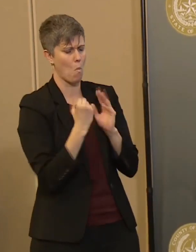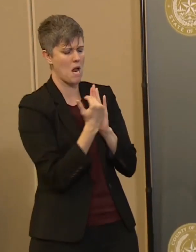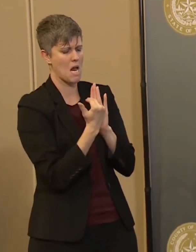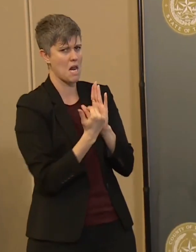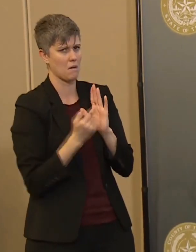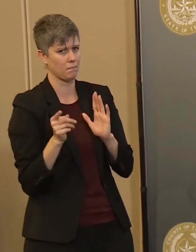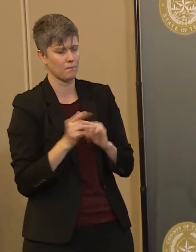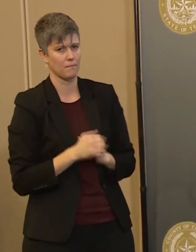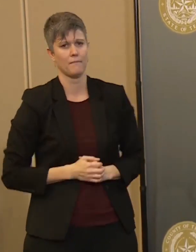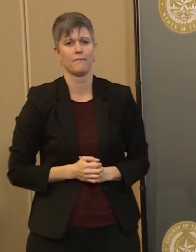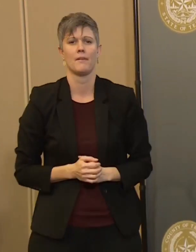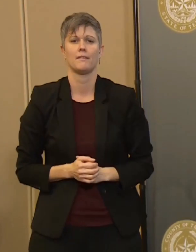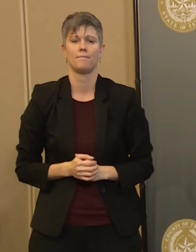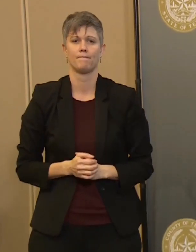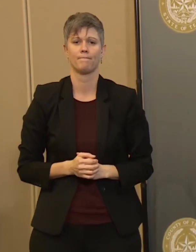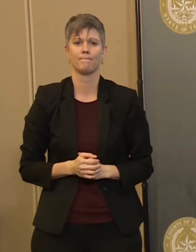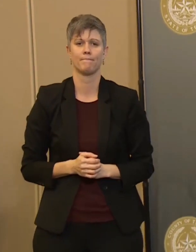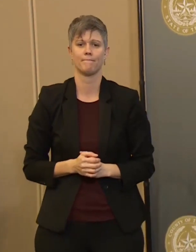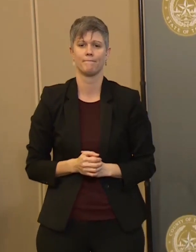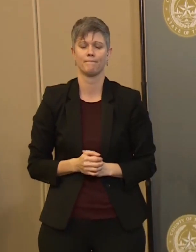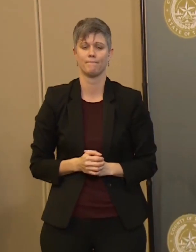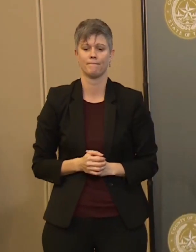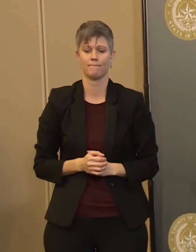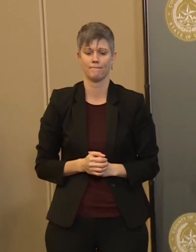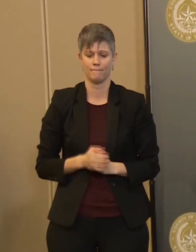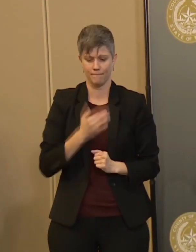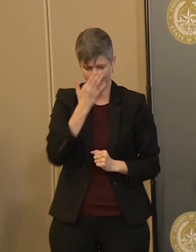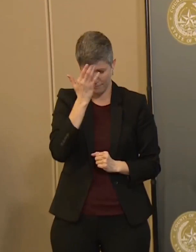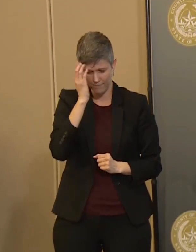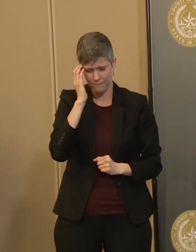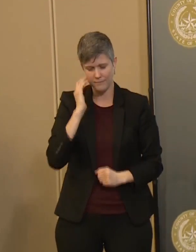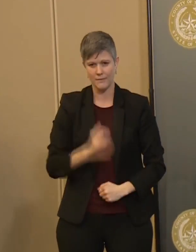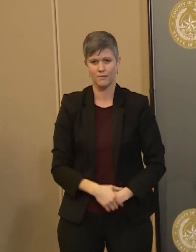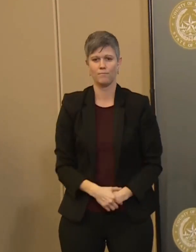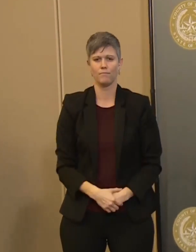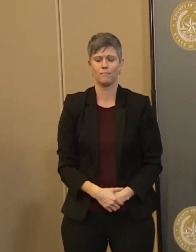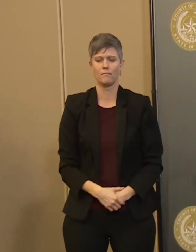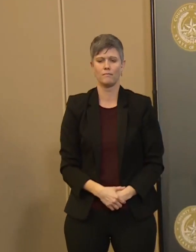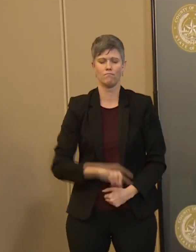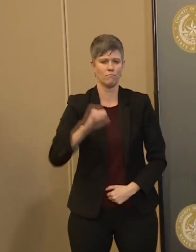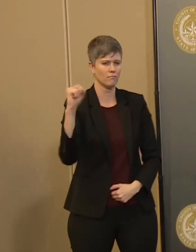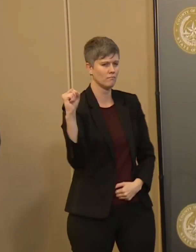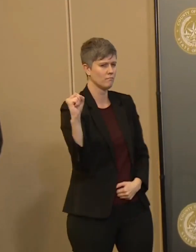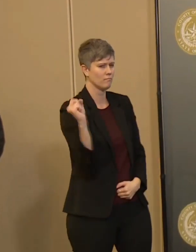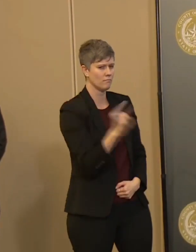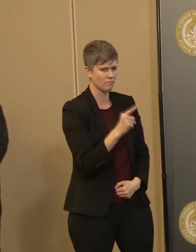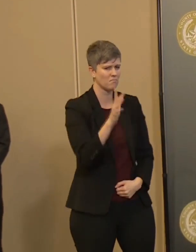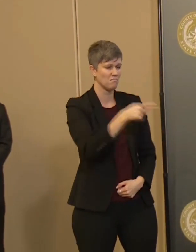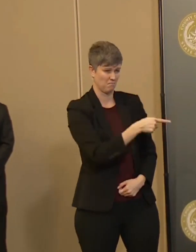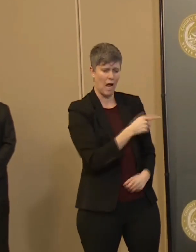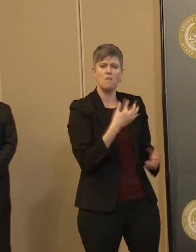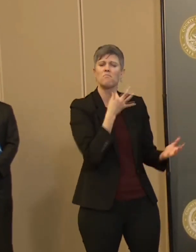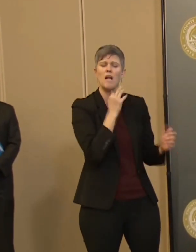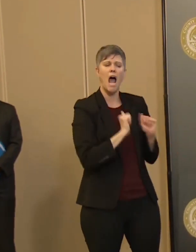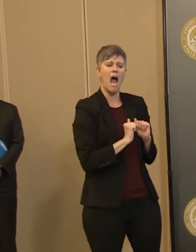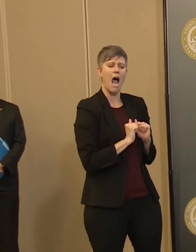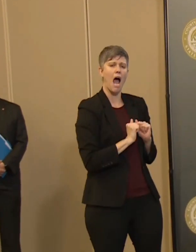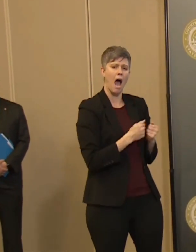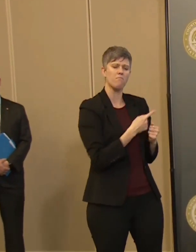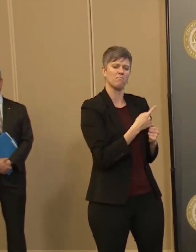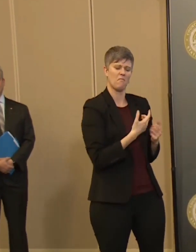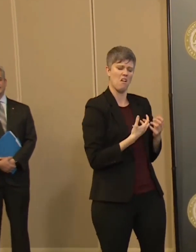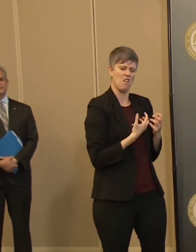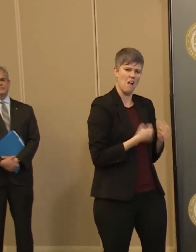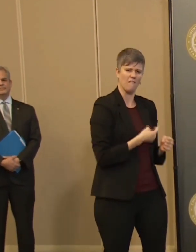how confident in terms of the